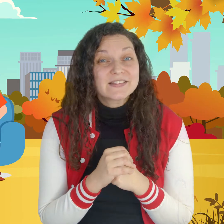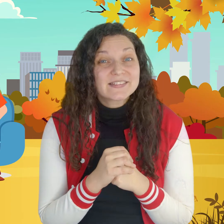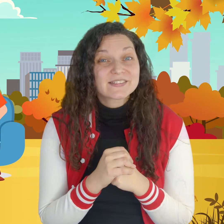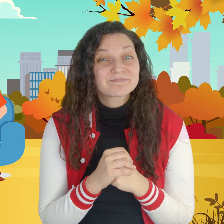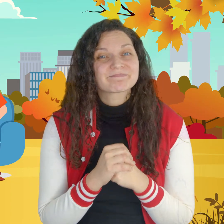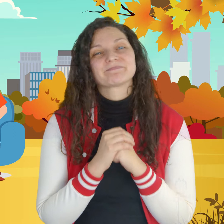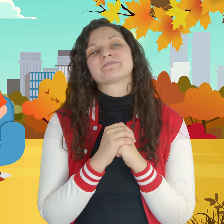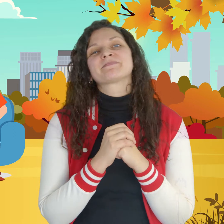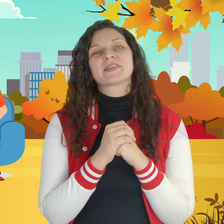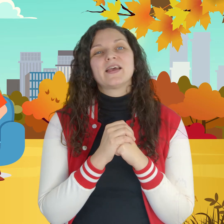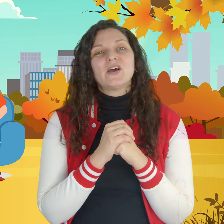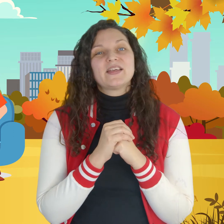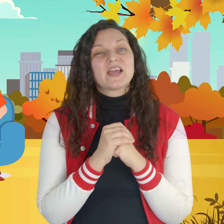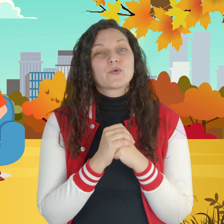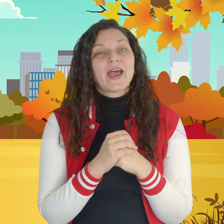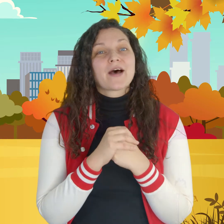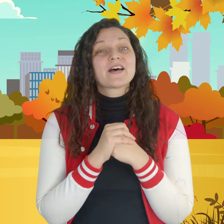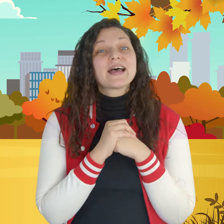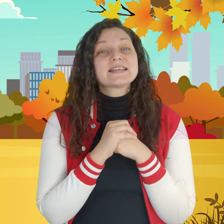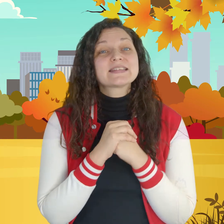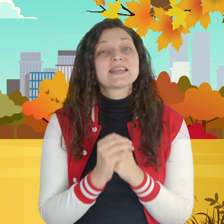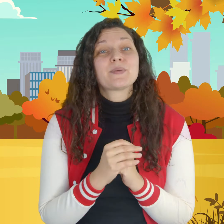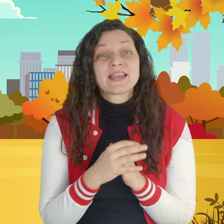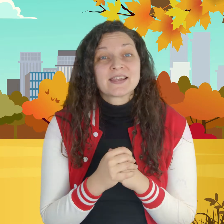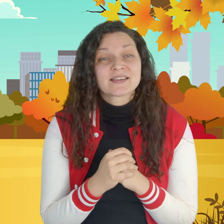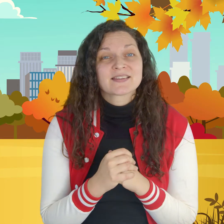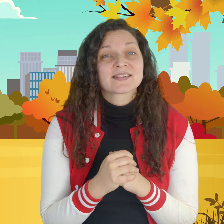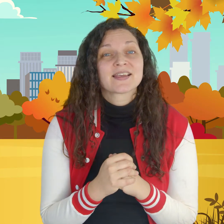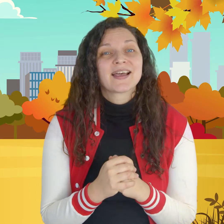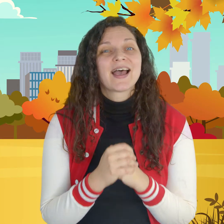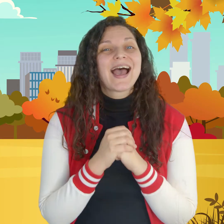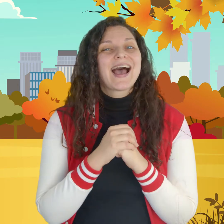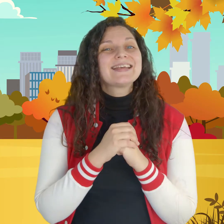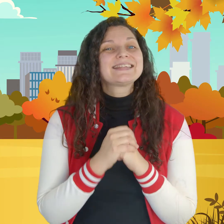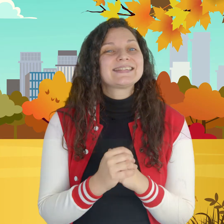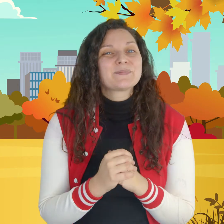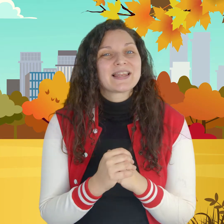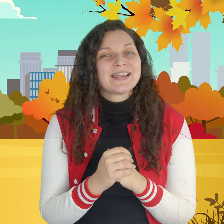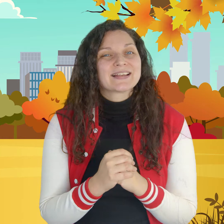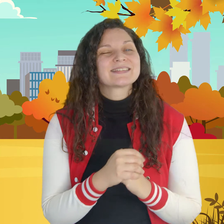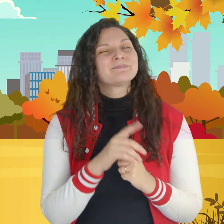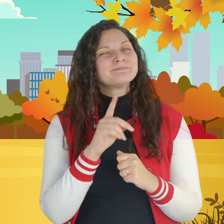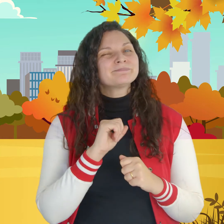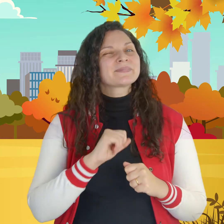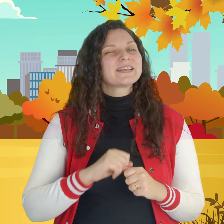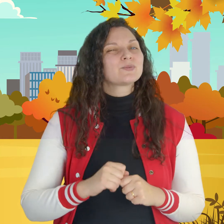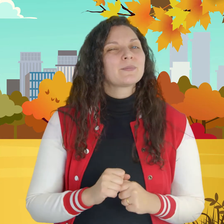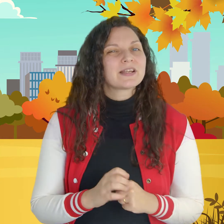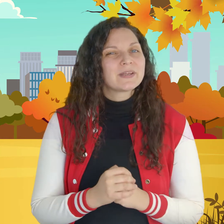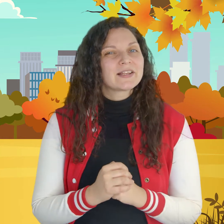then we have siblings siblings this one might be a